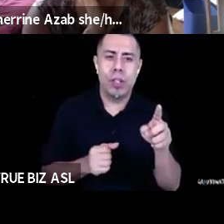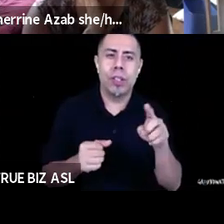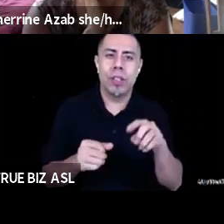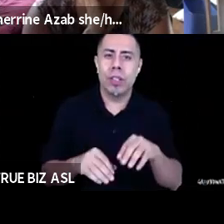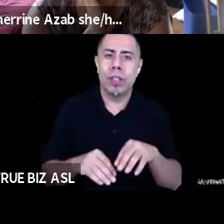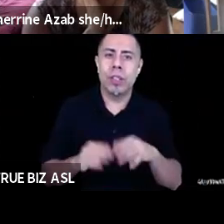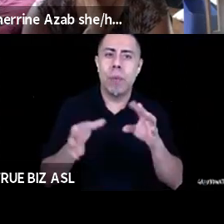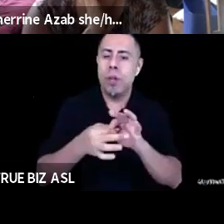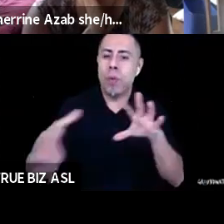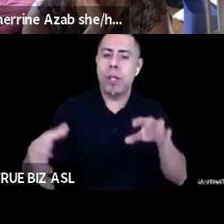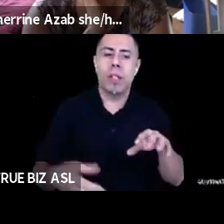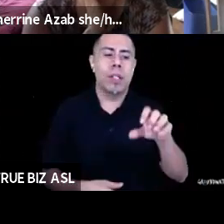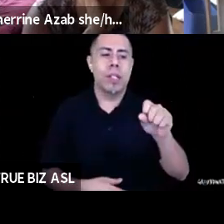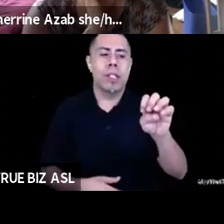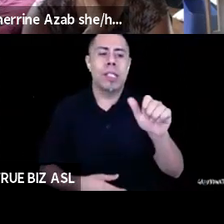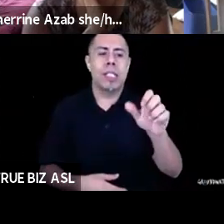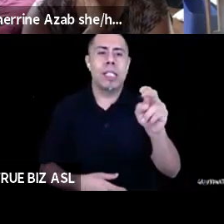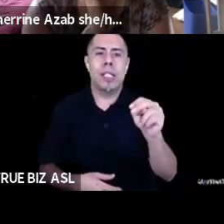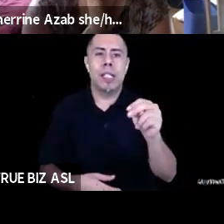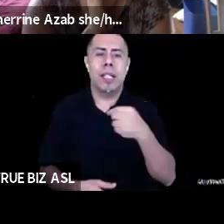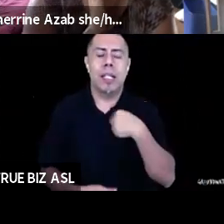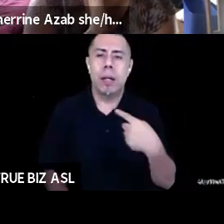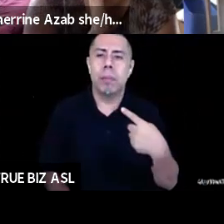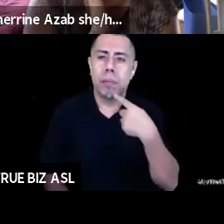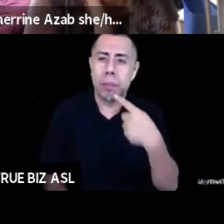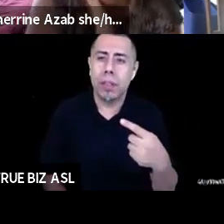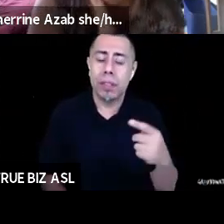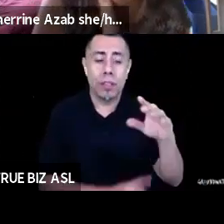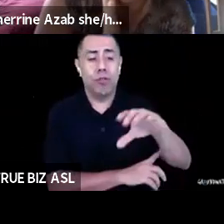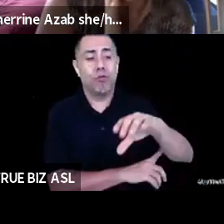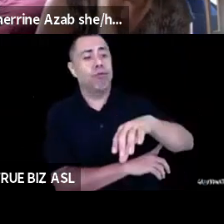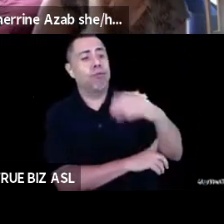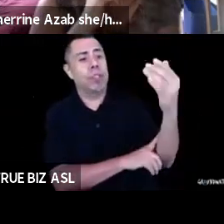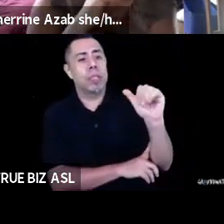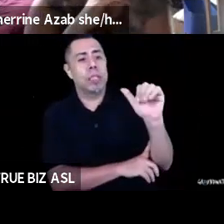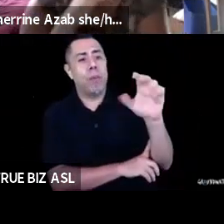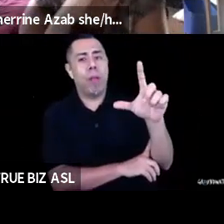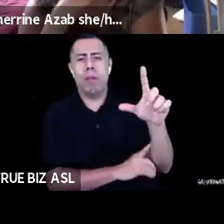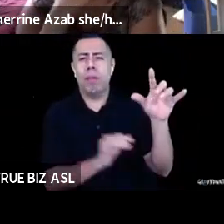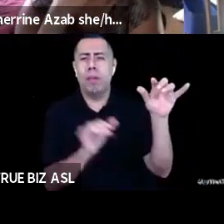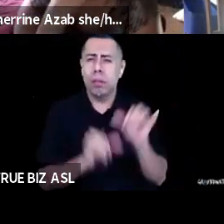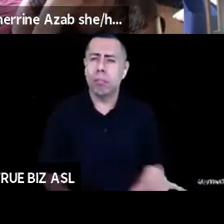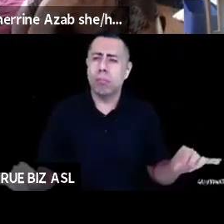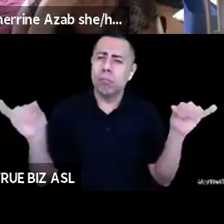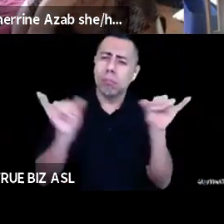a Christmas Carol. It's being produced again, over and over again. And it just seems as though